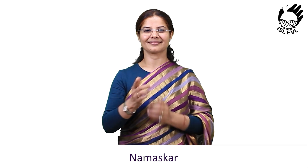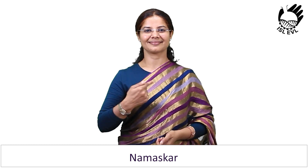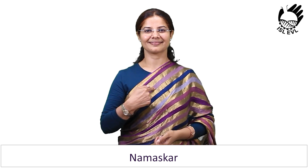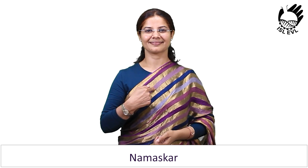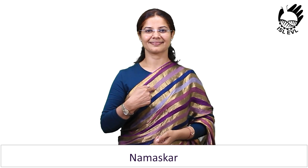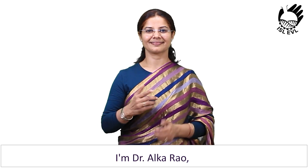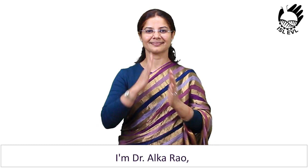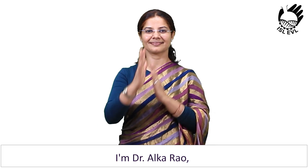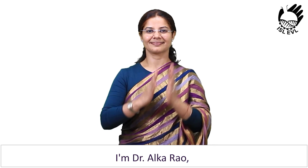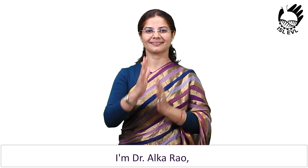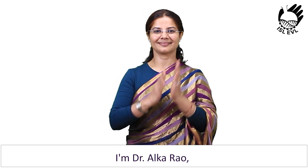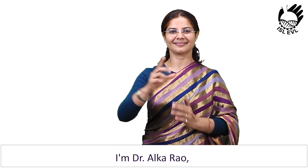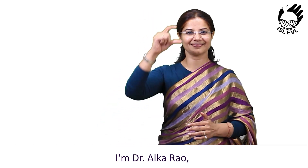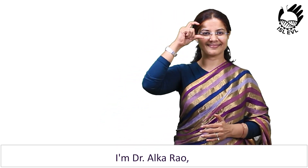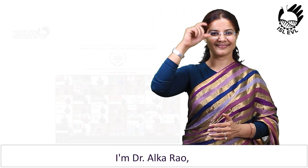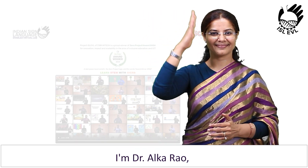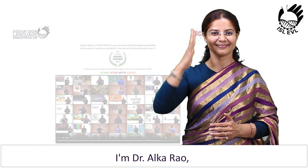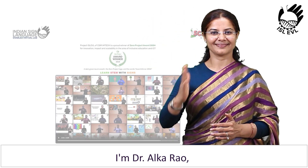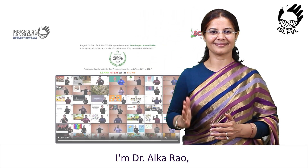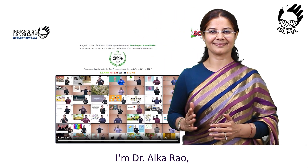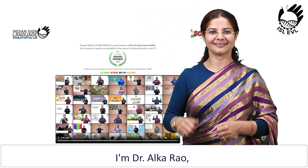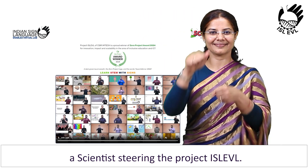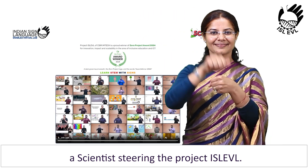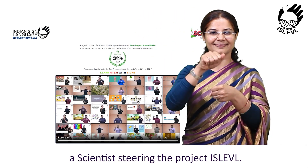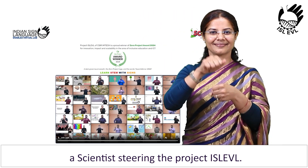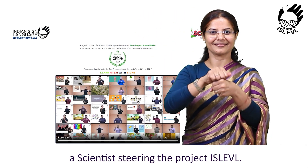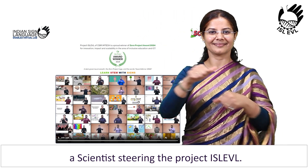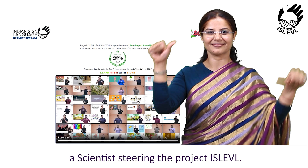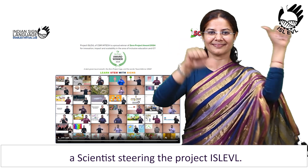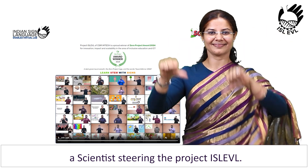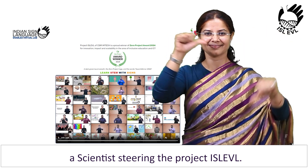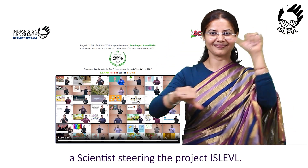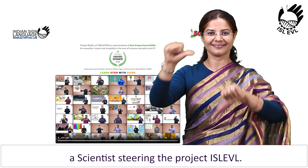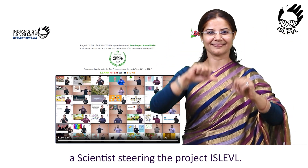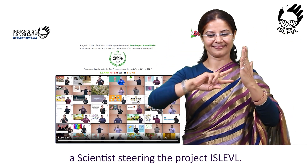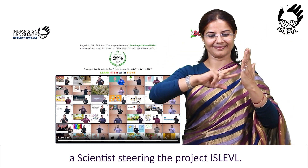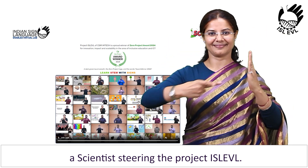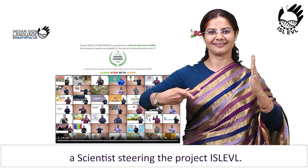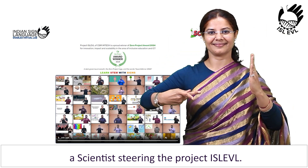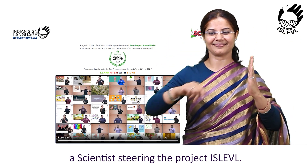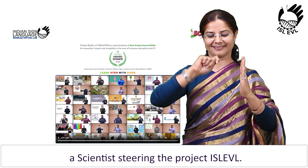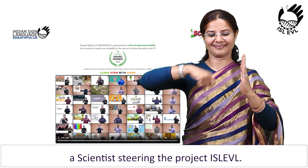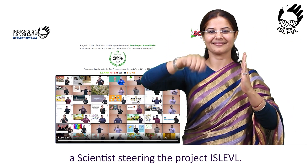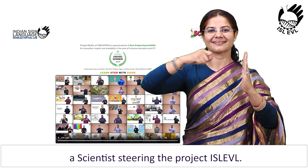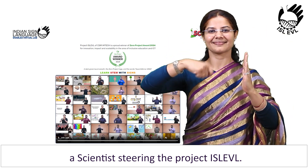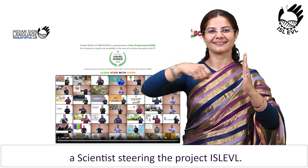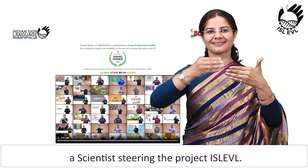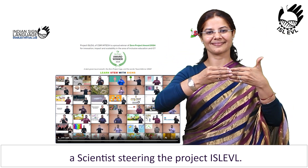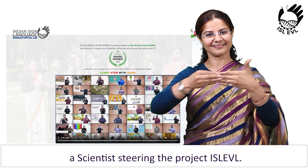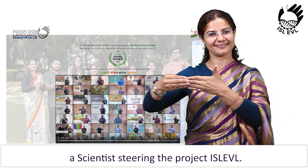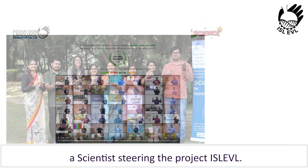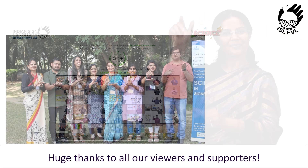Namaskar, I am Dr. Alka Rao, a scientist steering the project ISL-EVL.